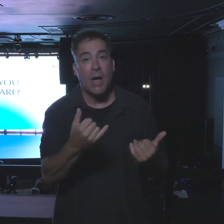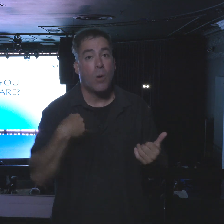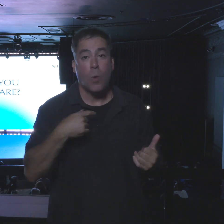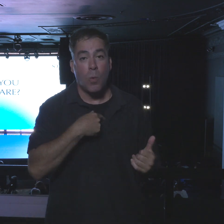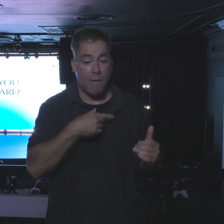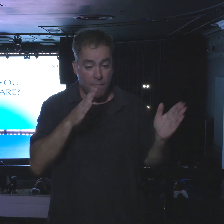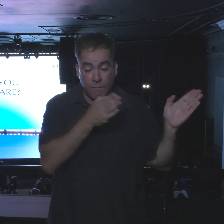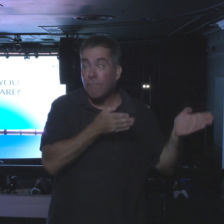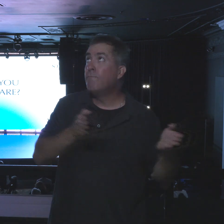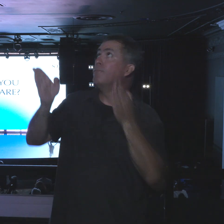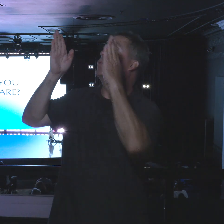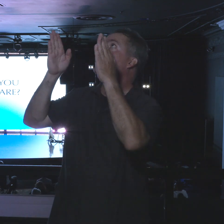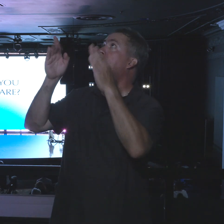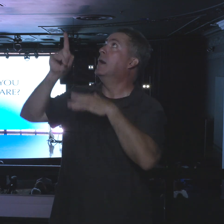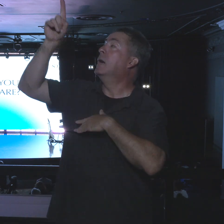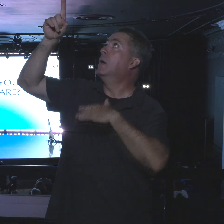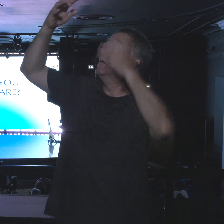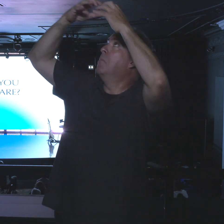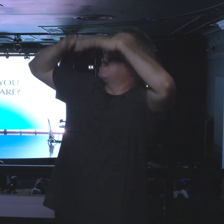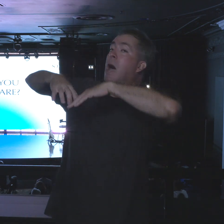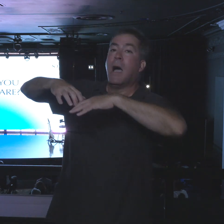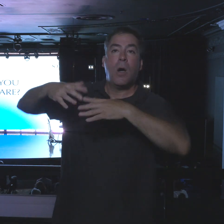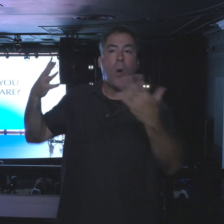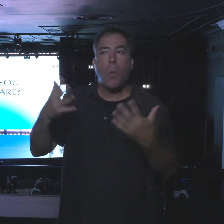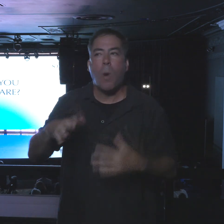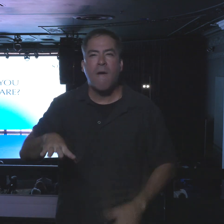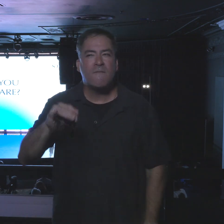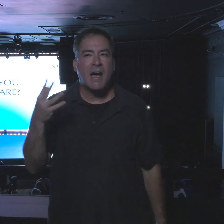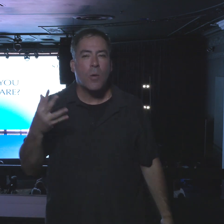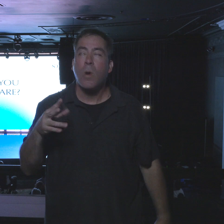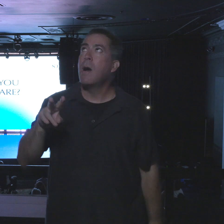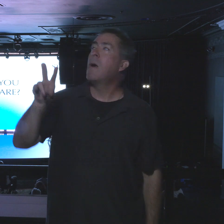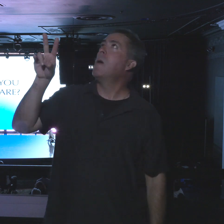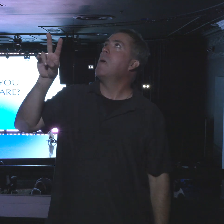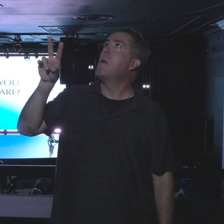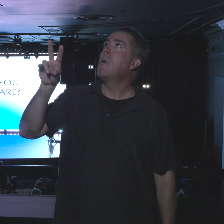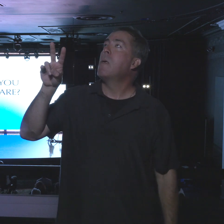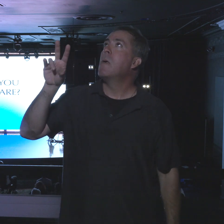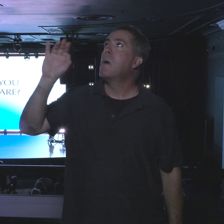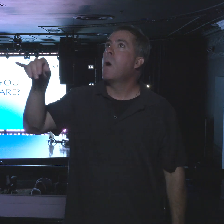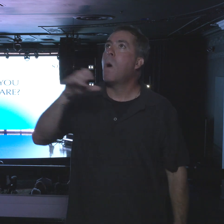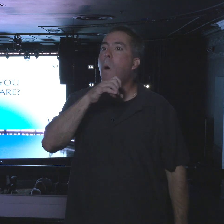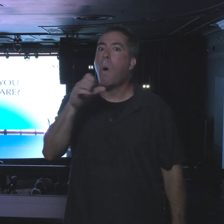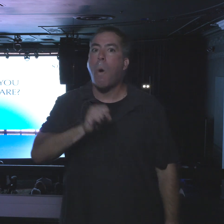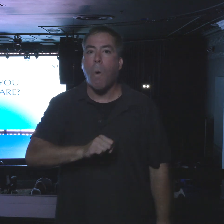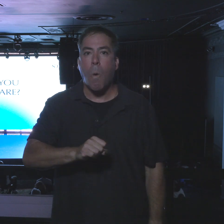And this is what we discover. These are our old pipes.